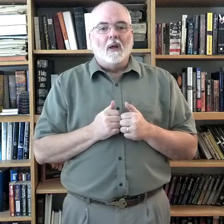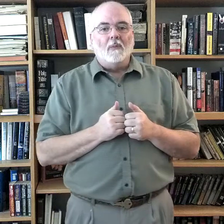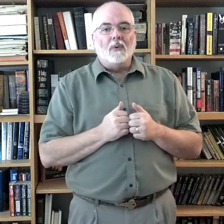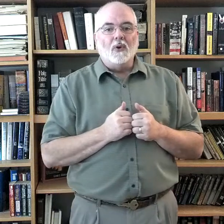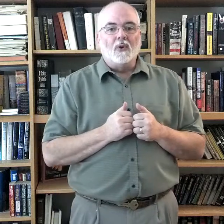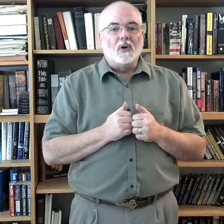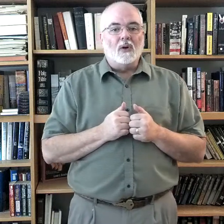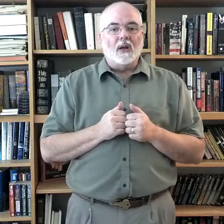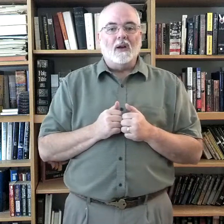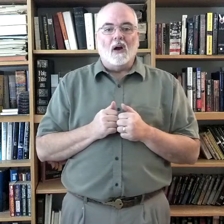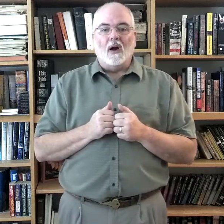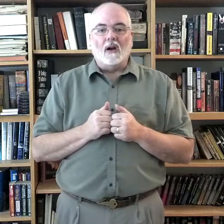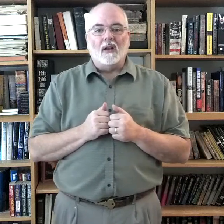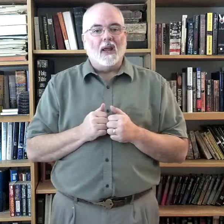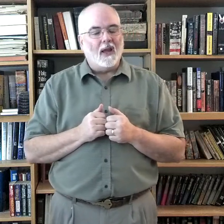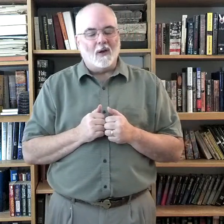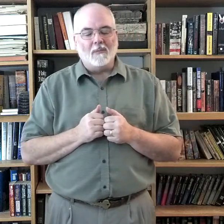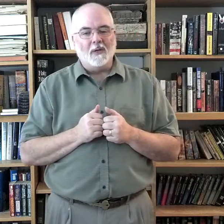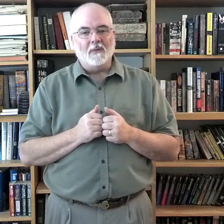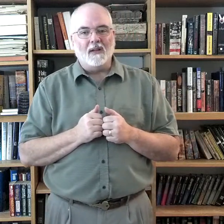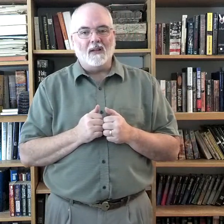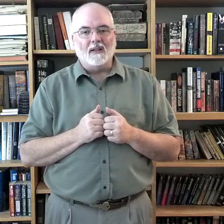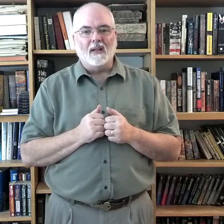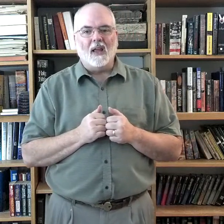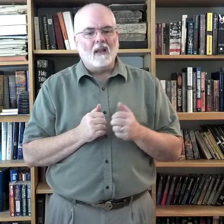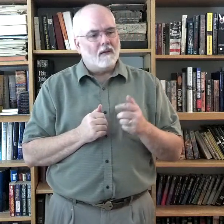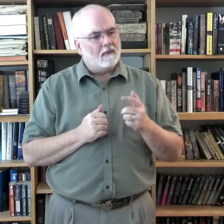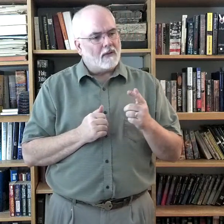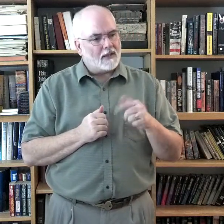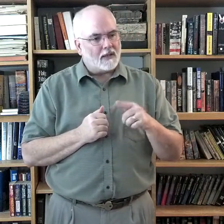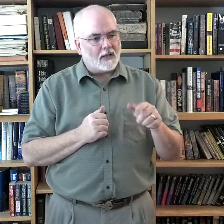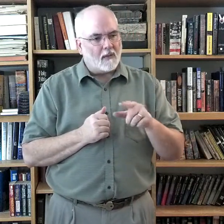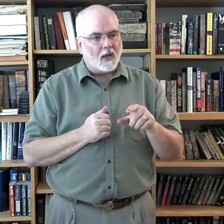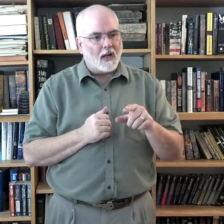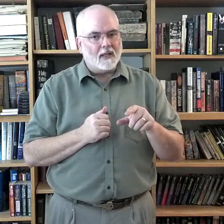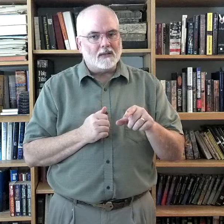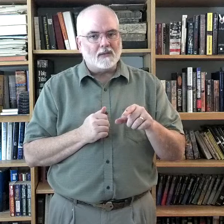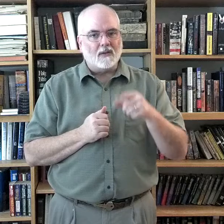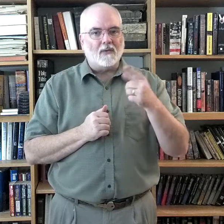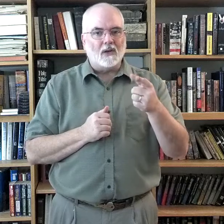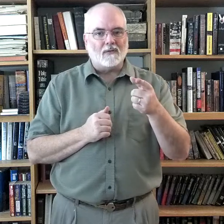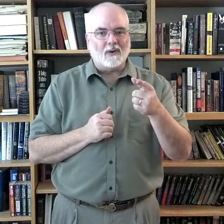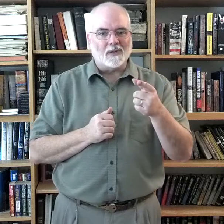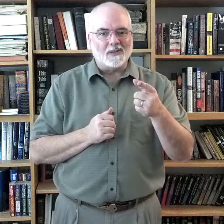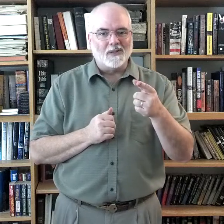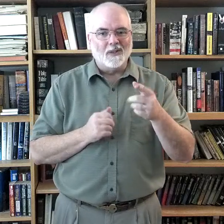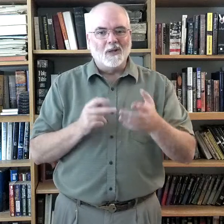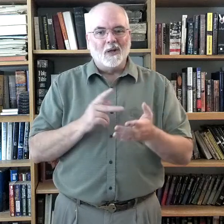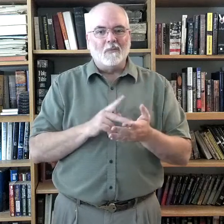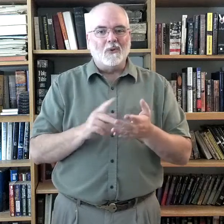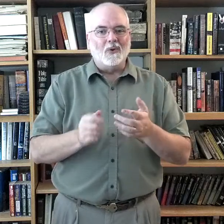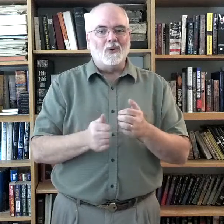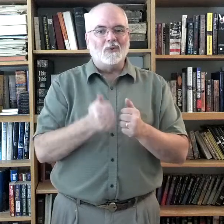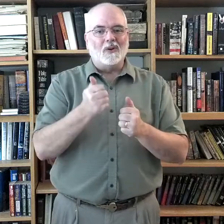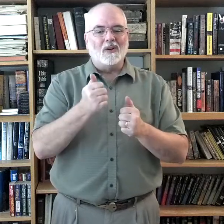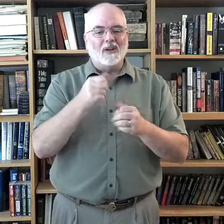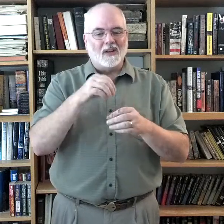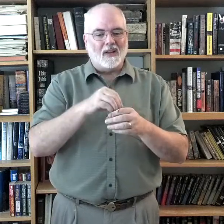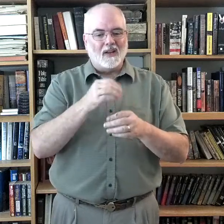Pure in heart, help me to be. That's the same line as the first verse. Pure in